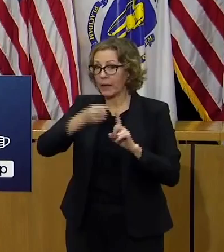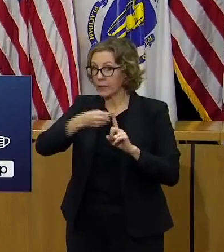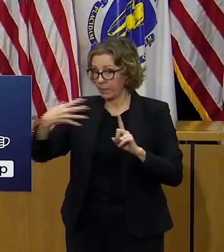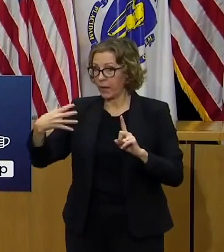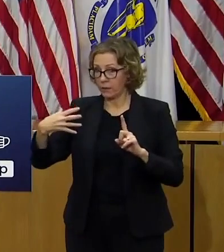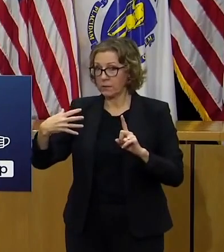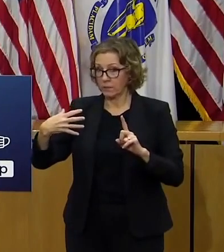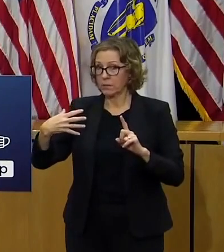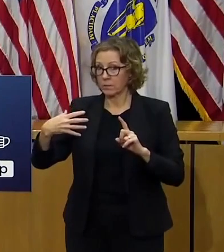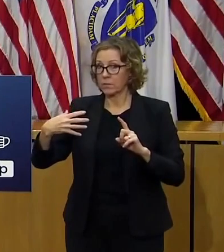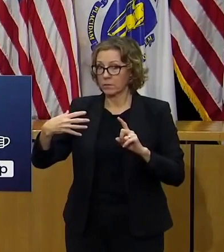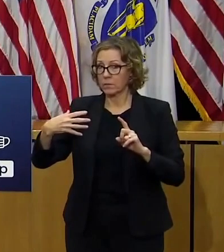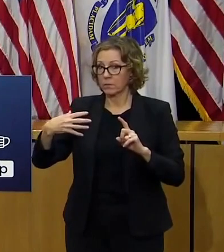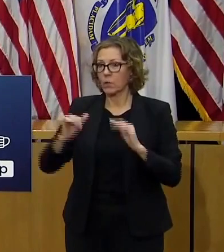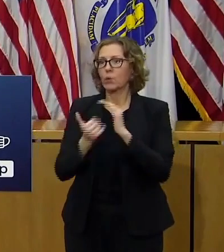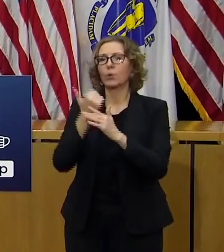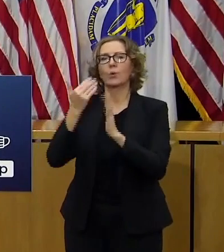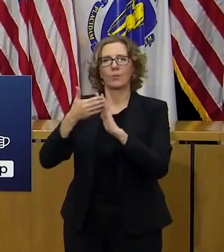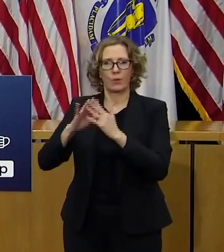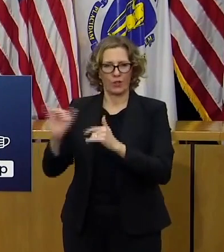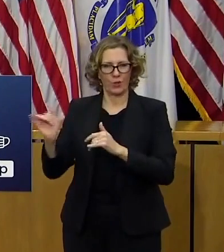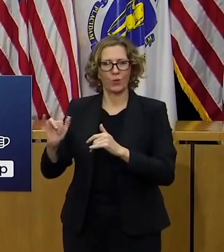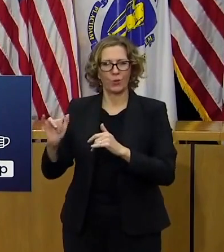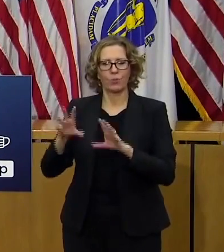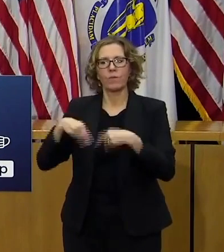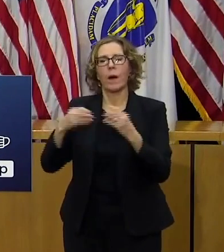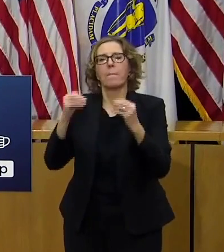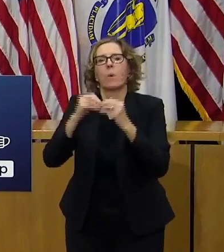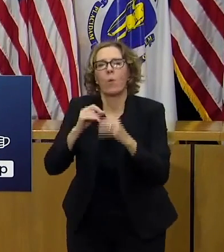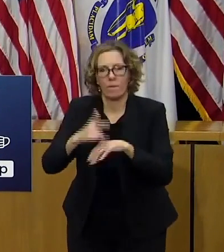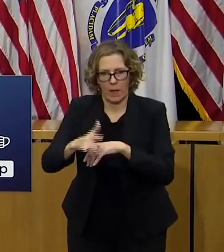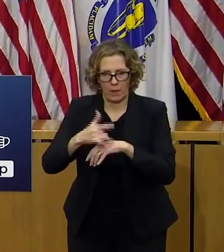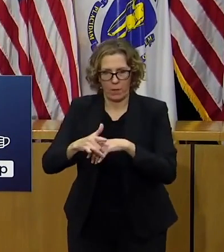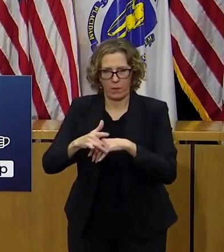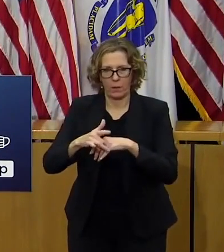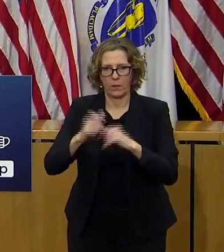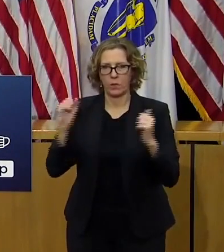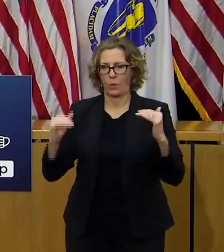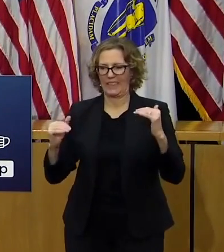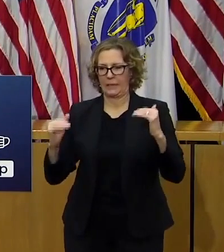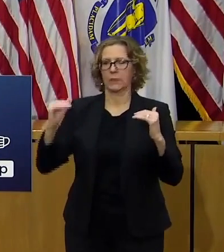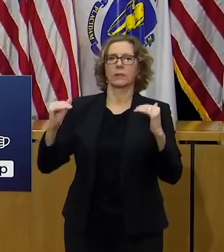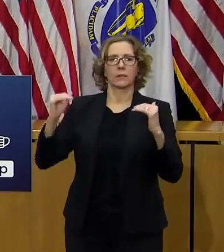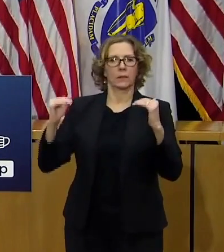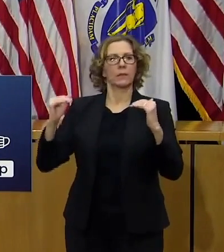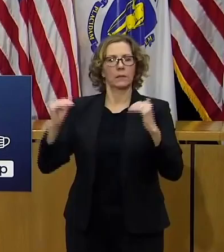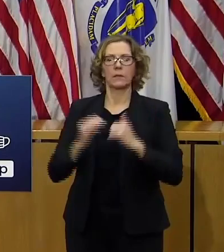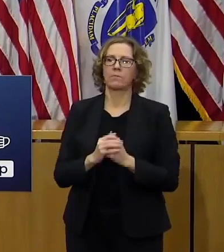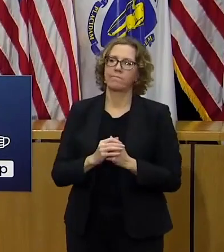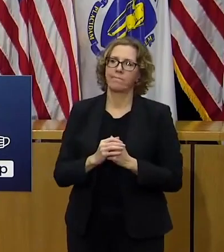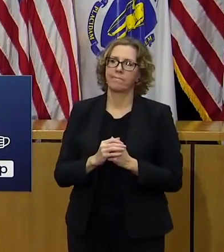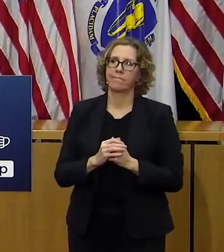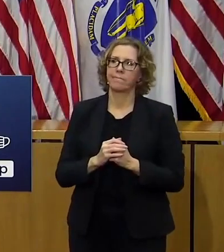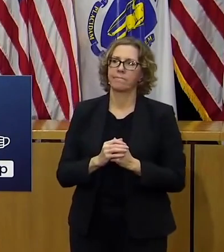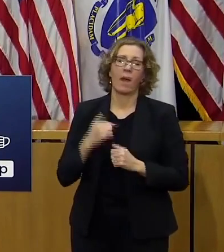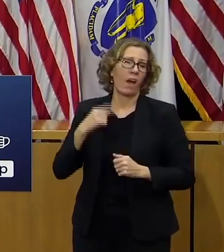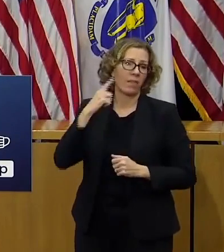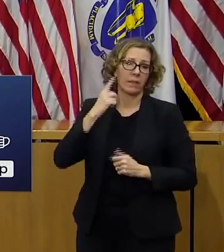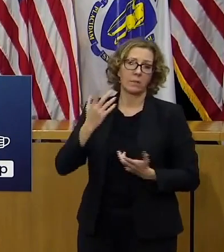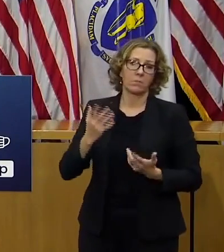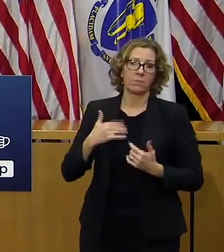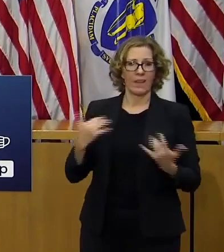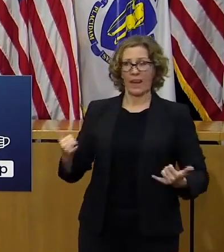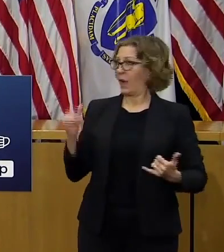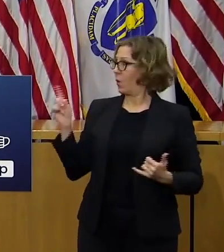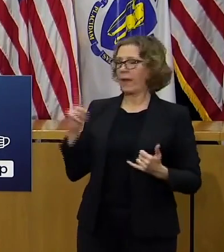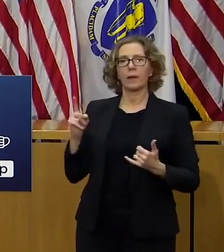activity into a variety of new communities as well and and as i said you know i think at this point we have first of all it's